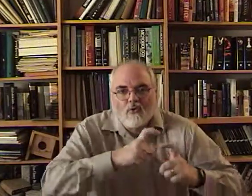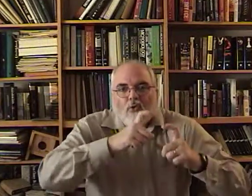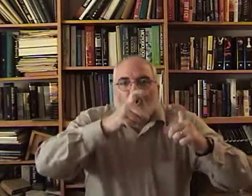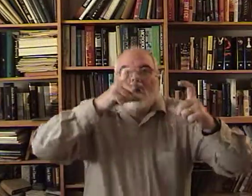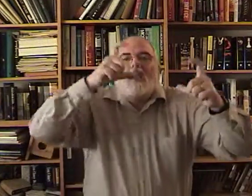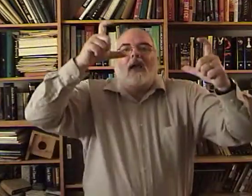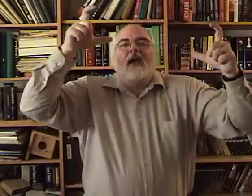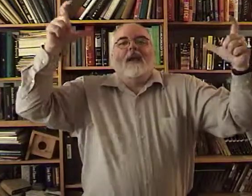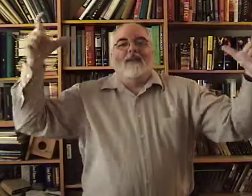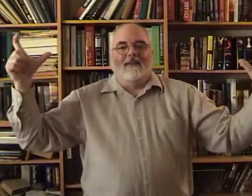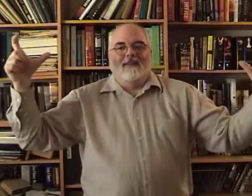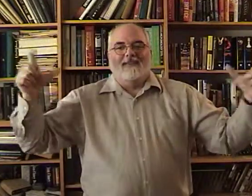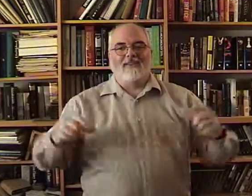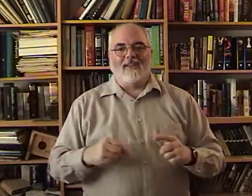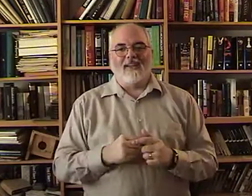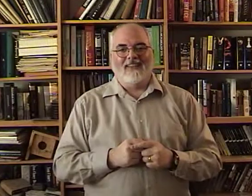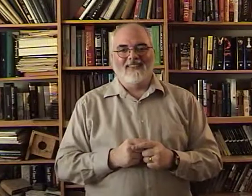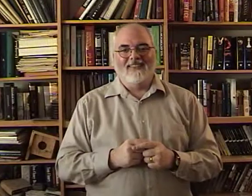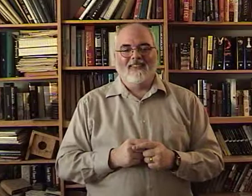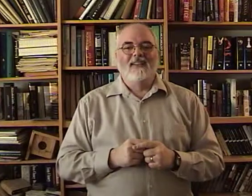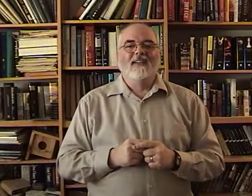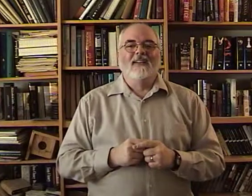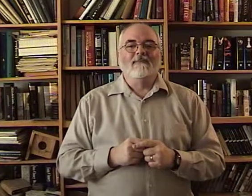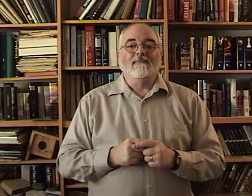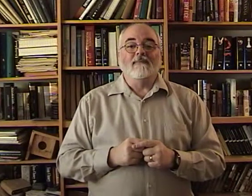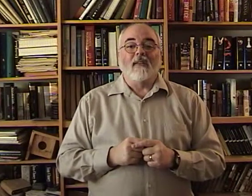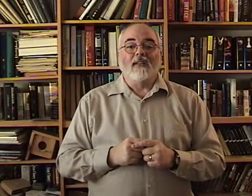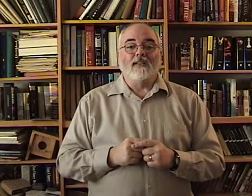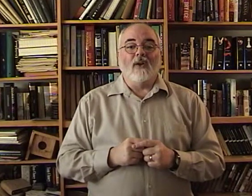Great. Okay. So.